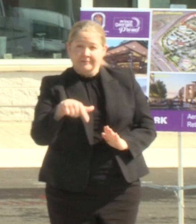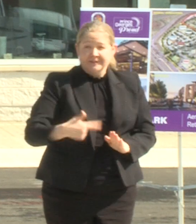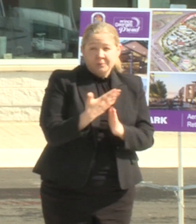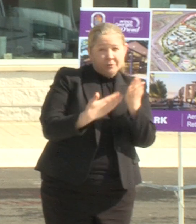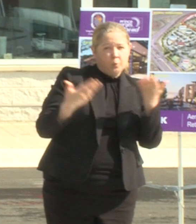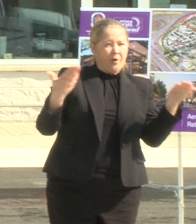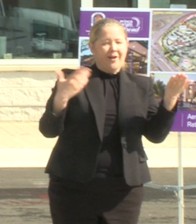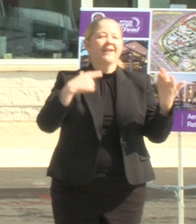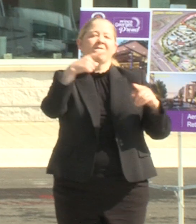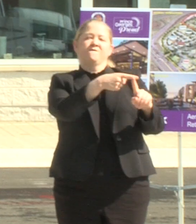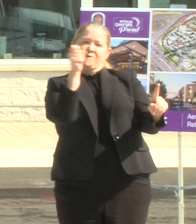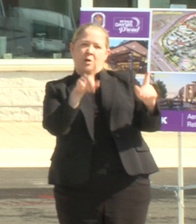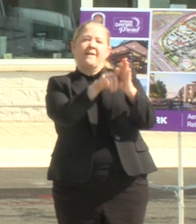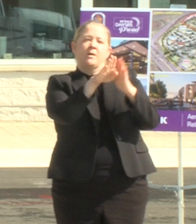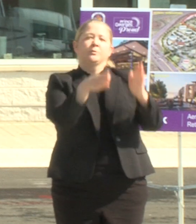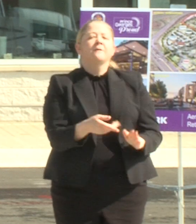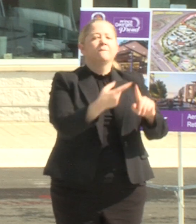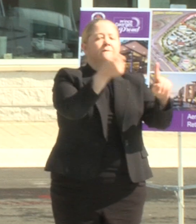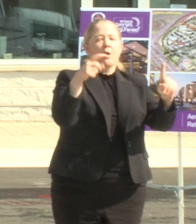George's County who called this home